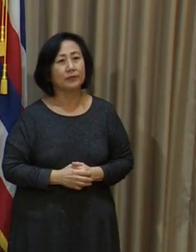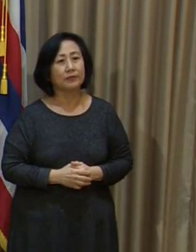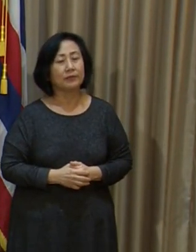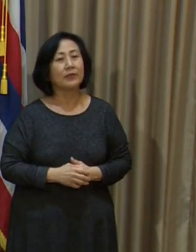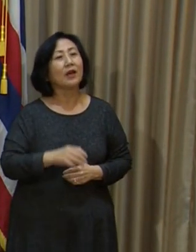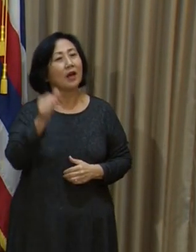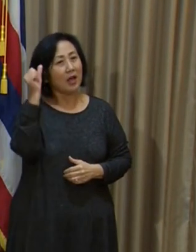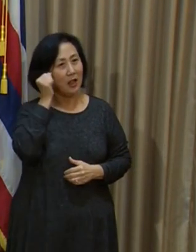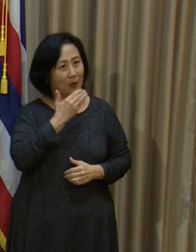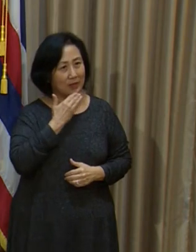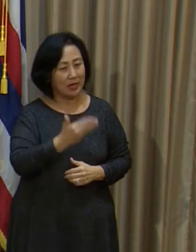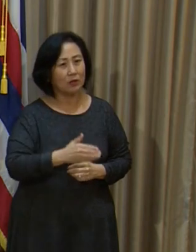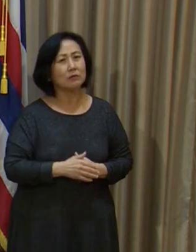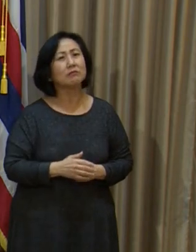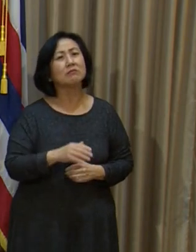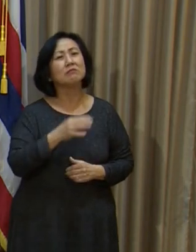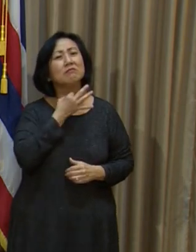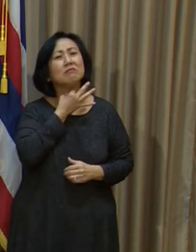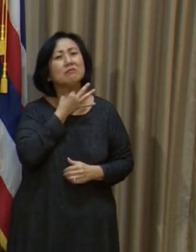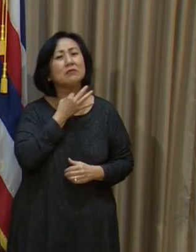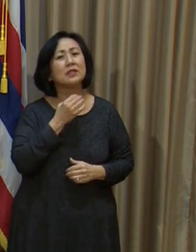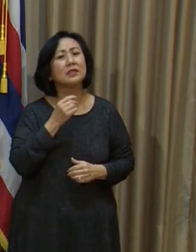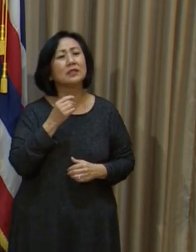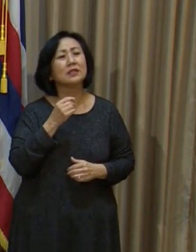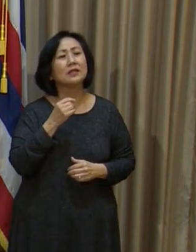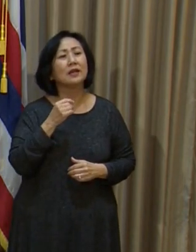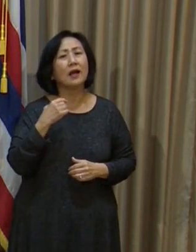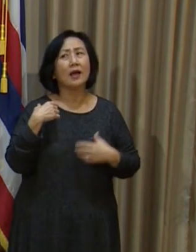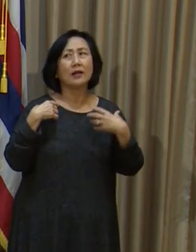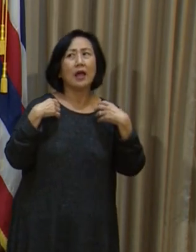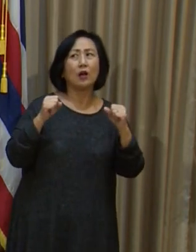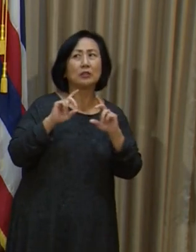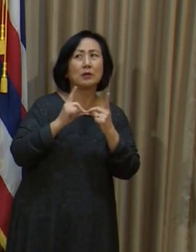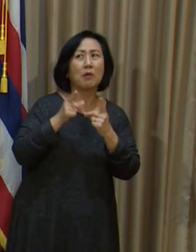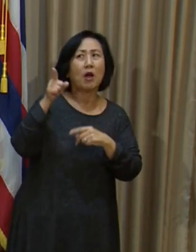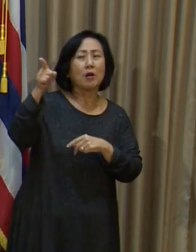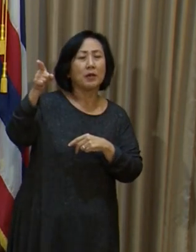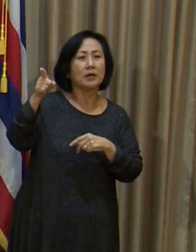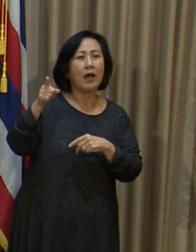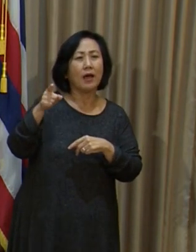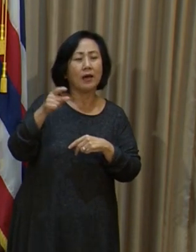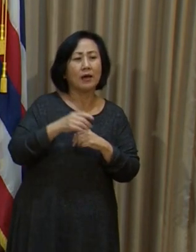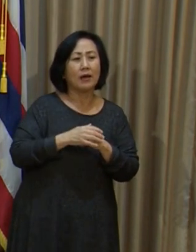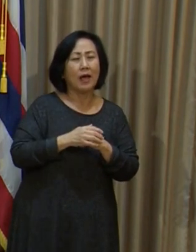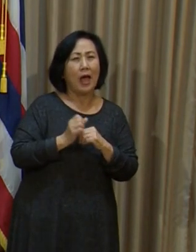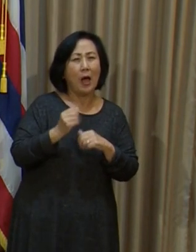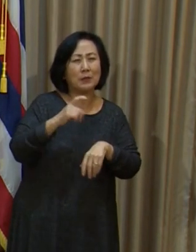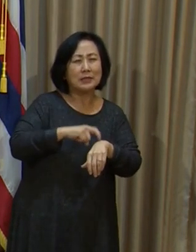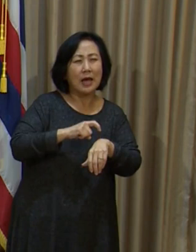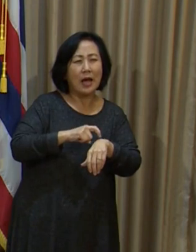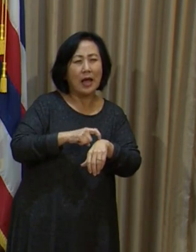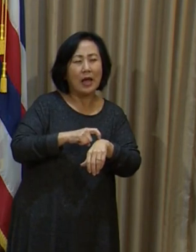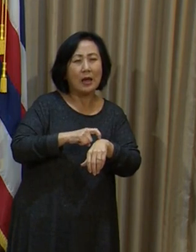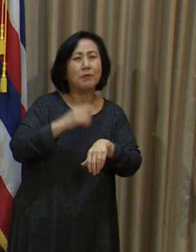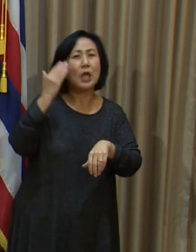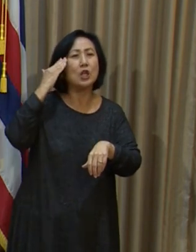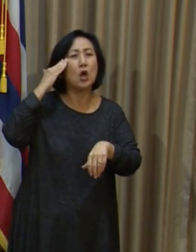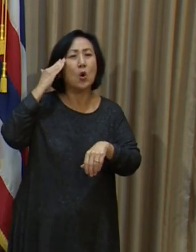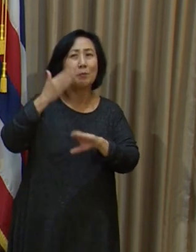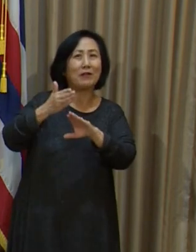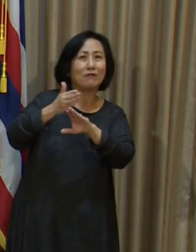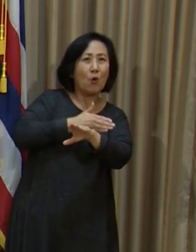Aloha. Thank you. How much lead time does the health department have now in terms of knowing what allocation